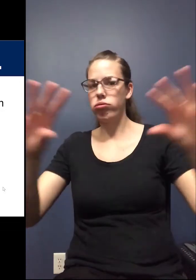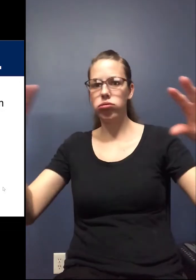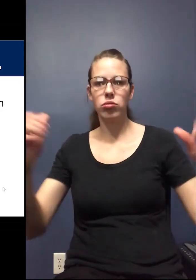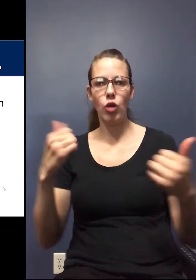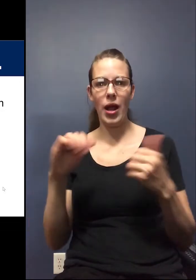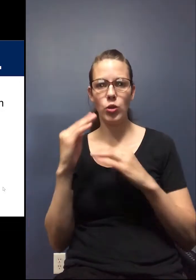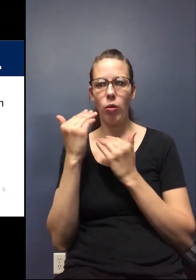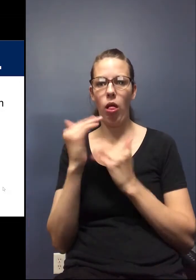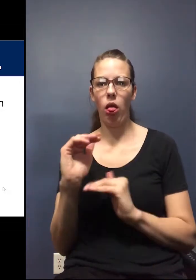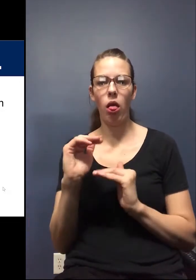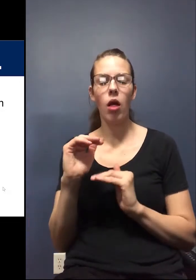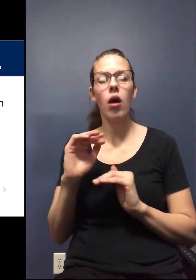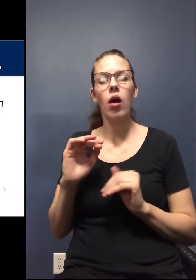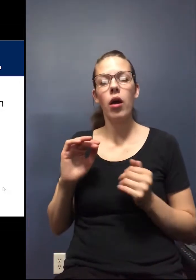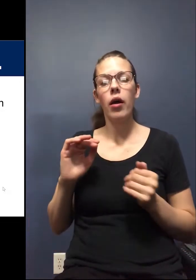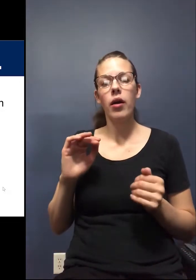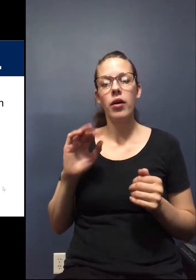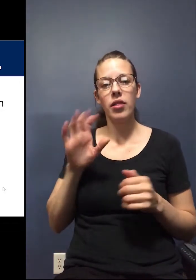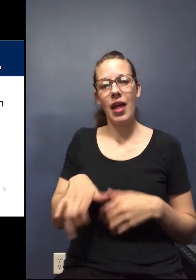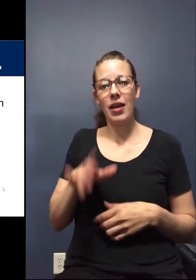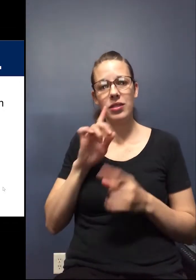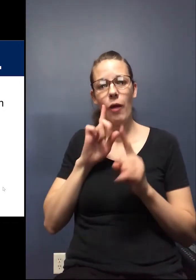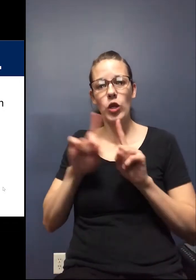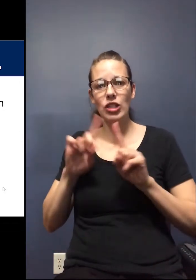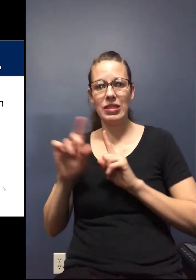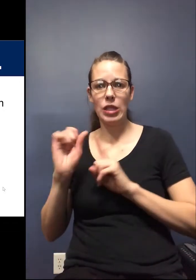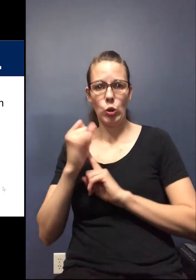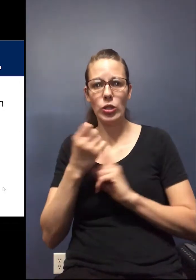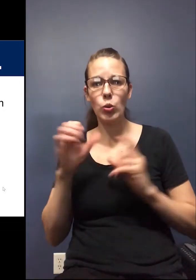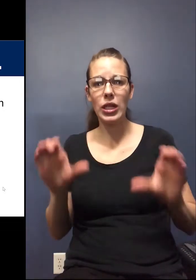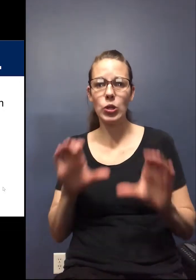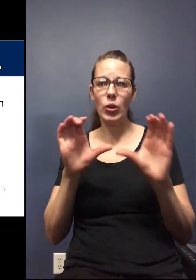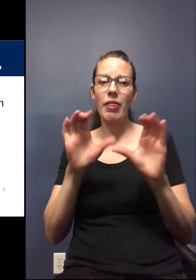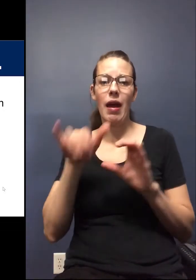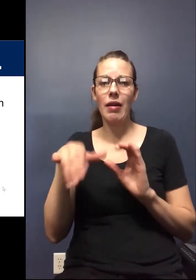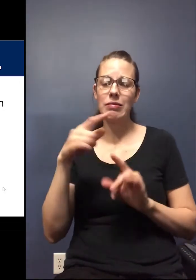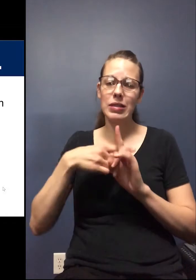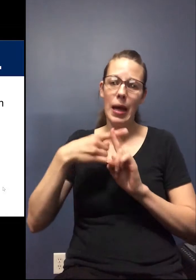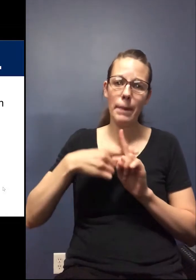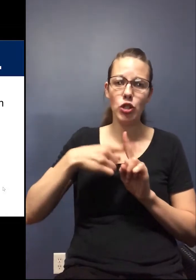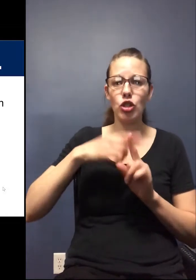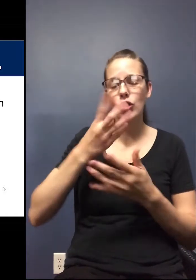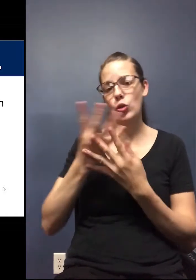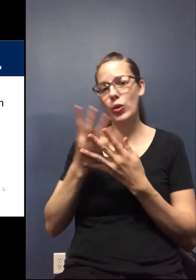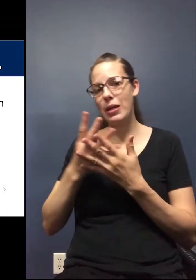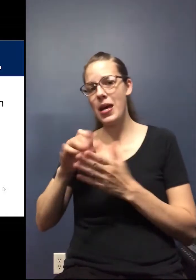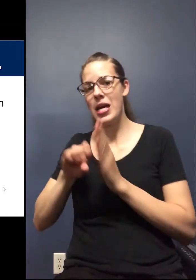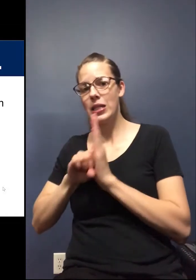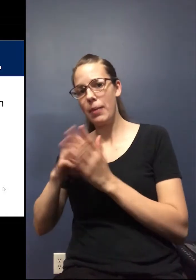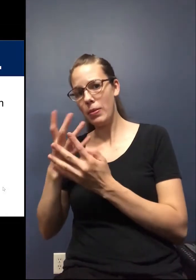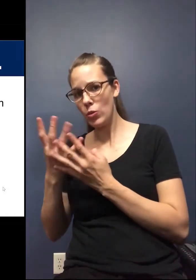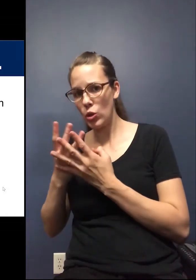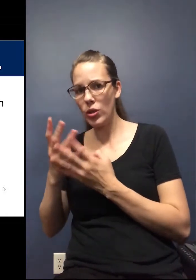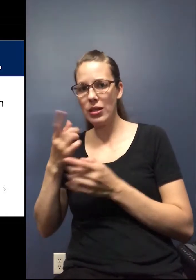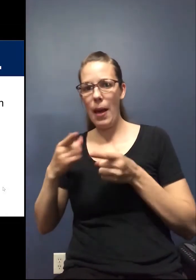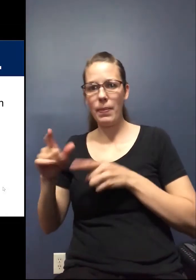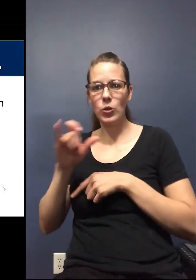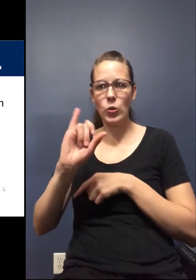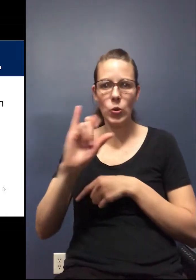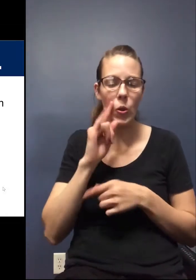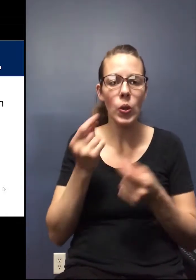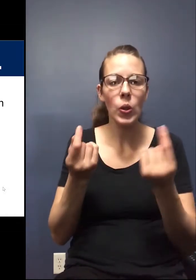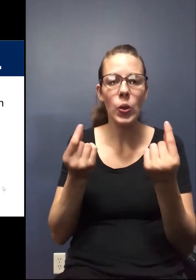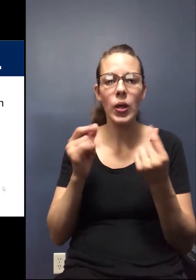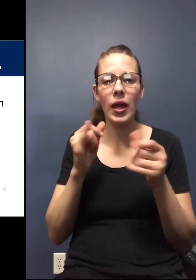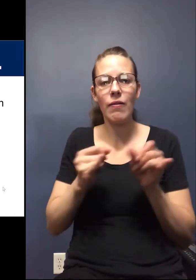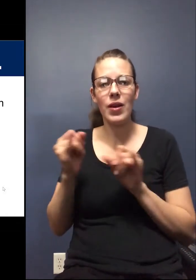there's different circumstances that we can assist doing that. And that's why the temperature screens and some of the symptom screens are coming into play. And then what